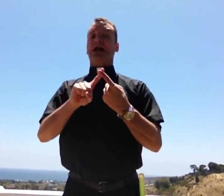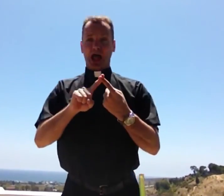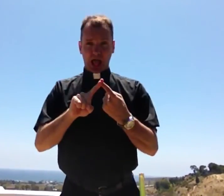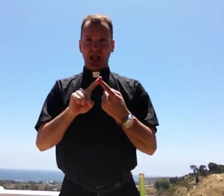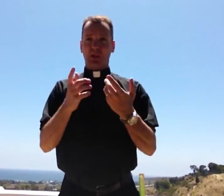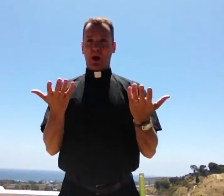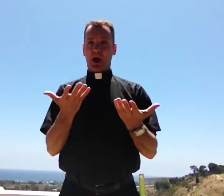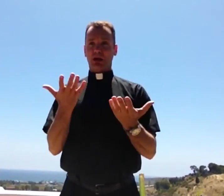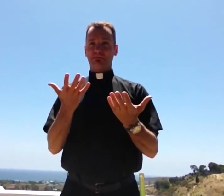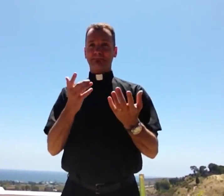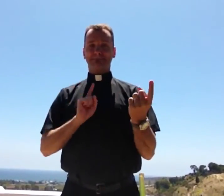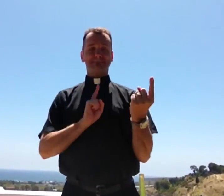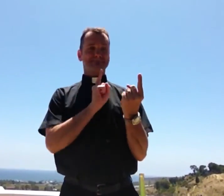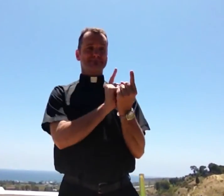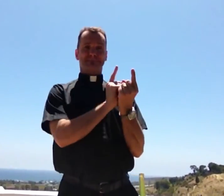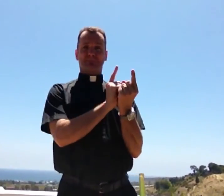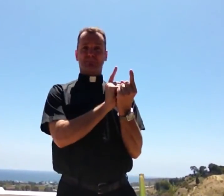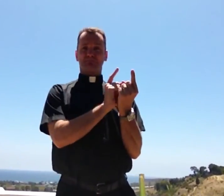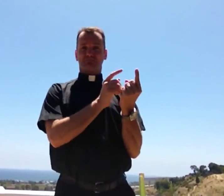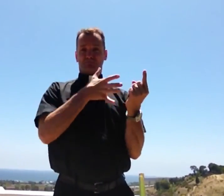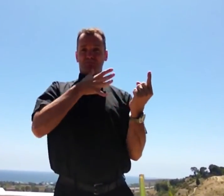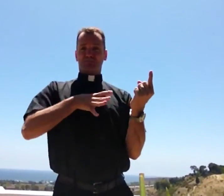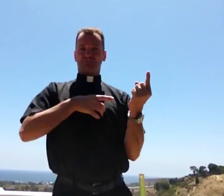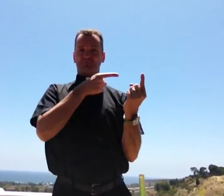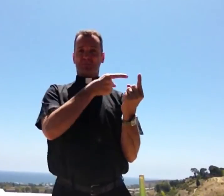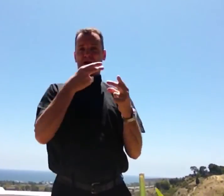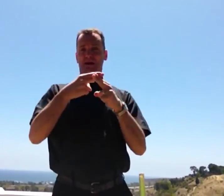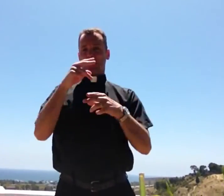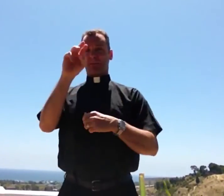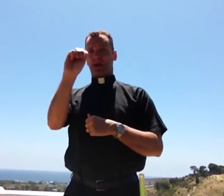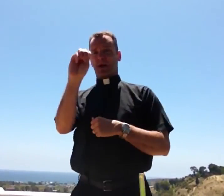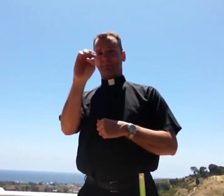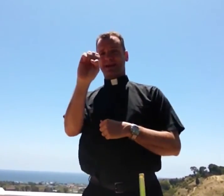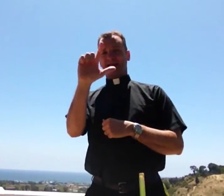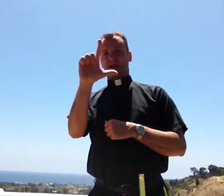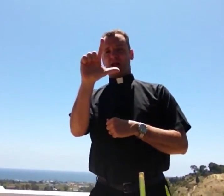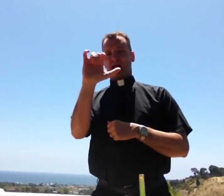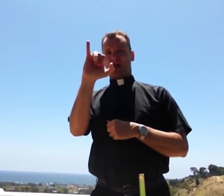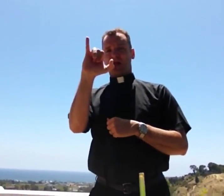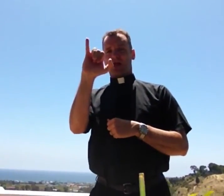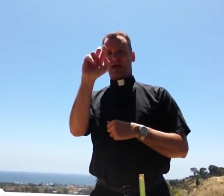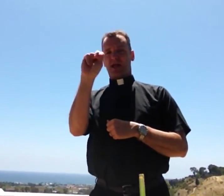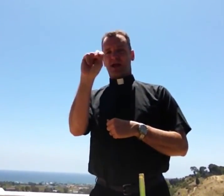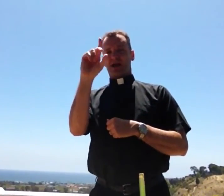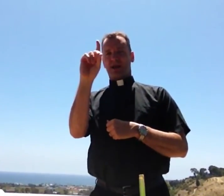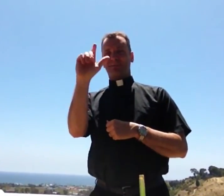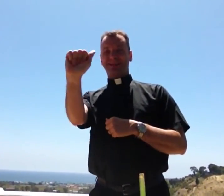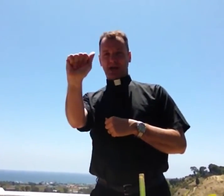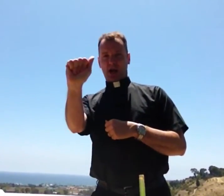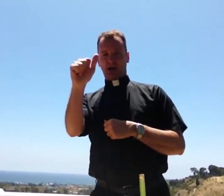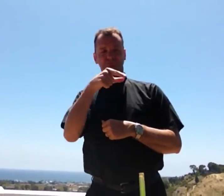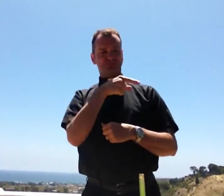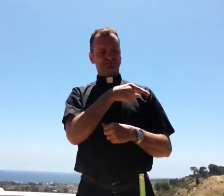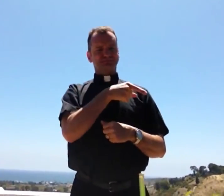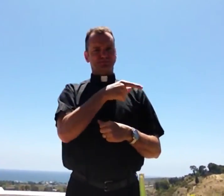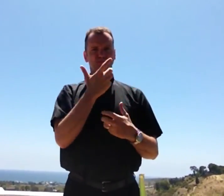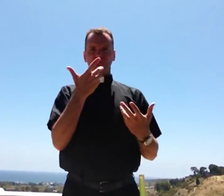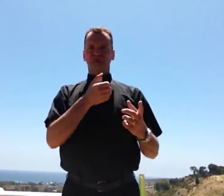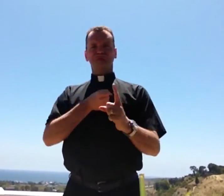confusion, and is lost in life until he meets a woman named Melinda.